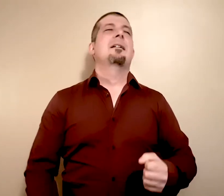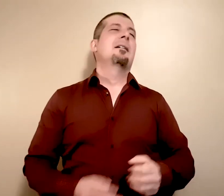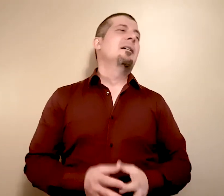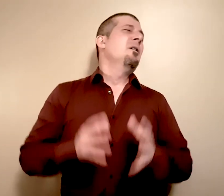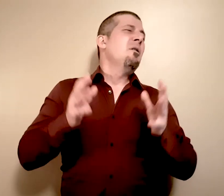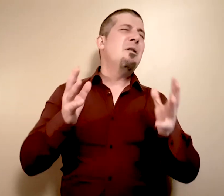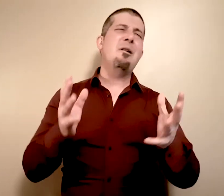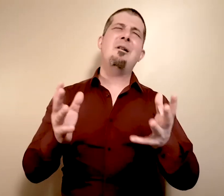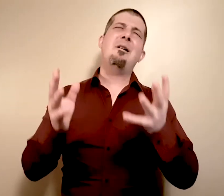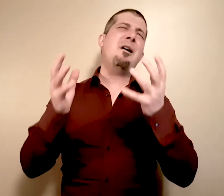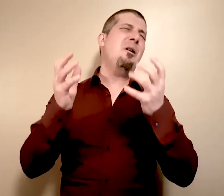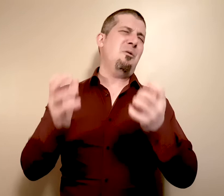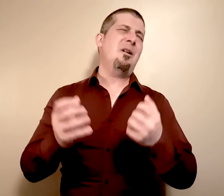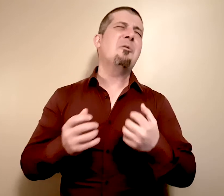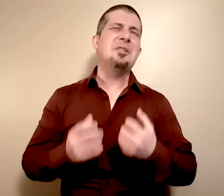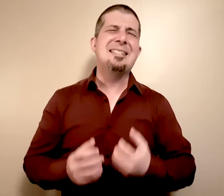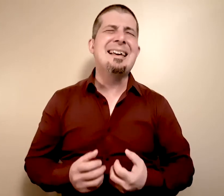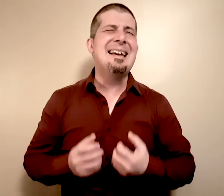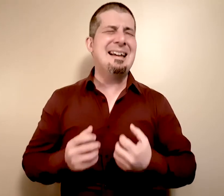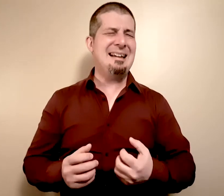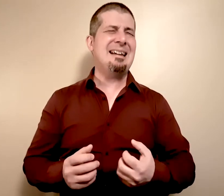Oh, I would say.